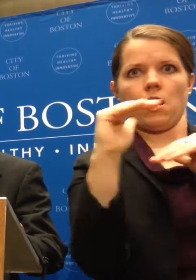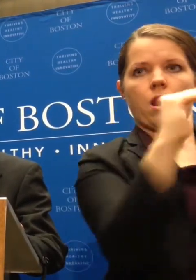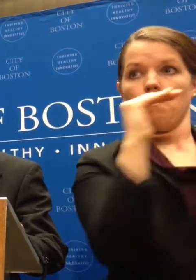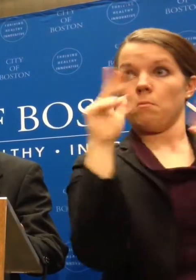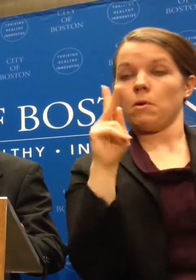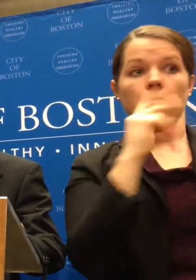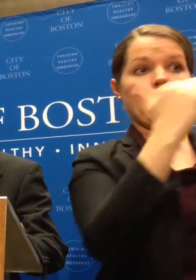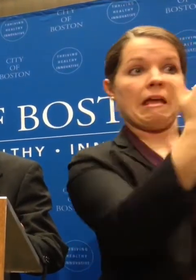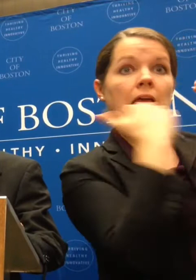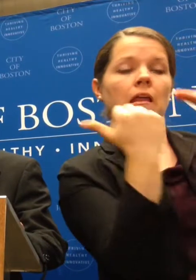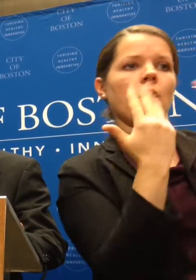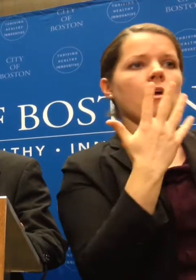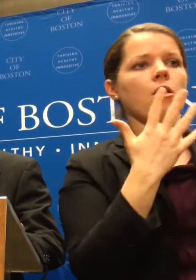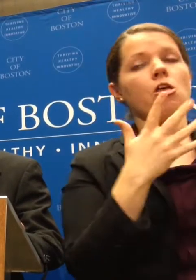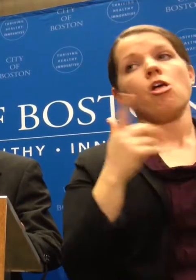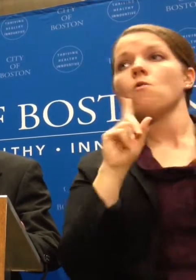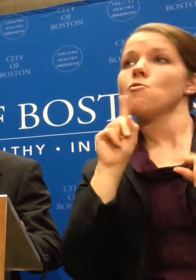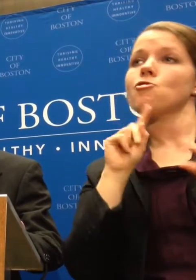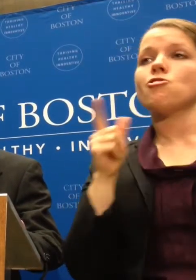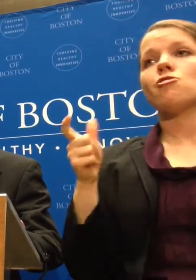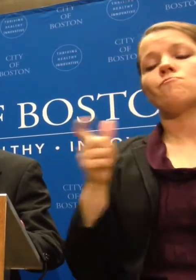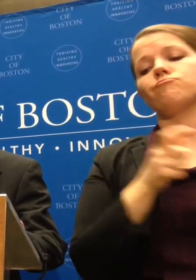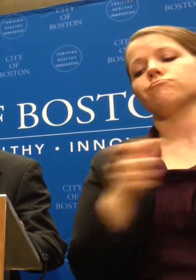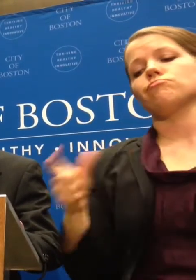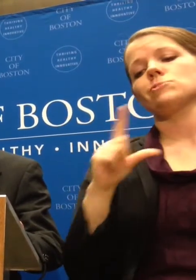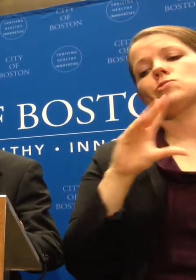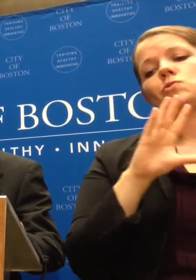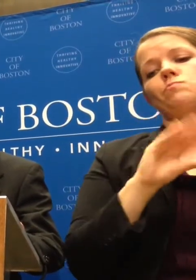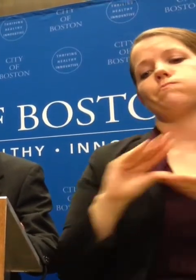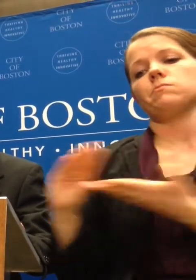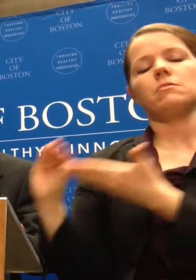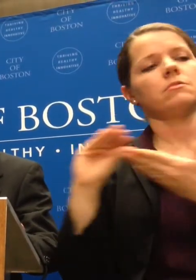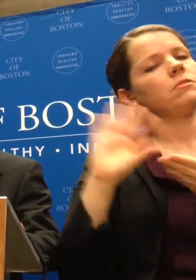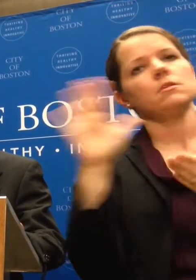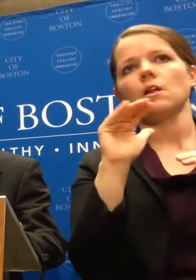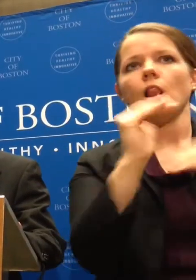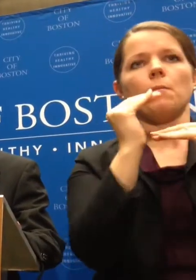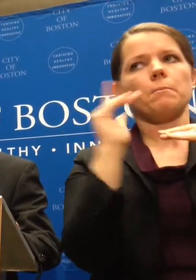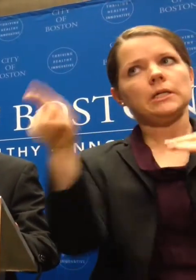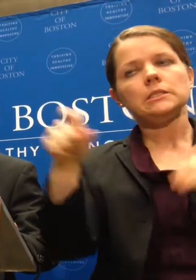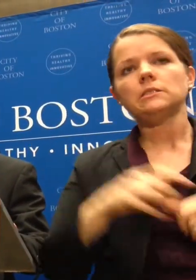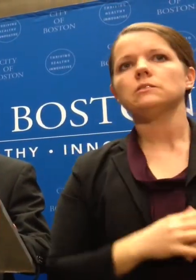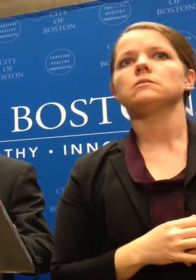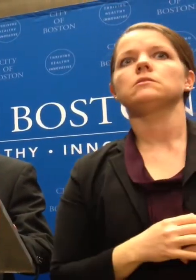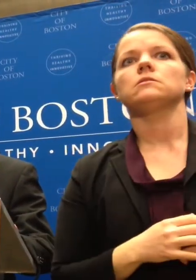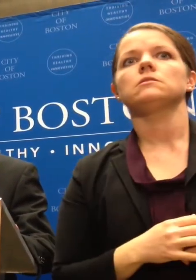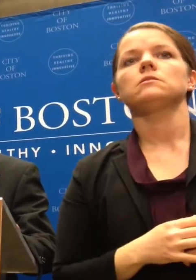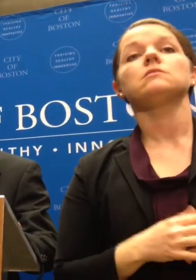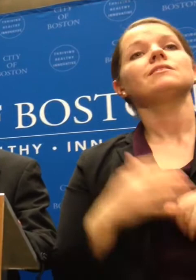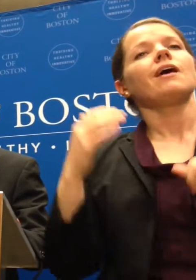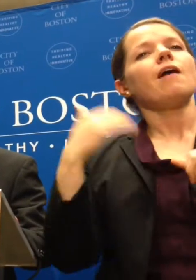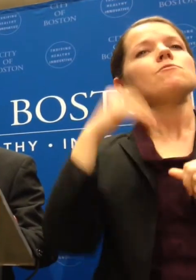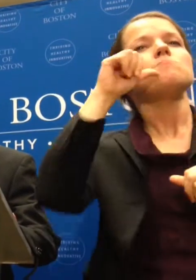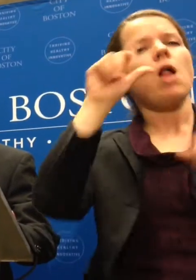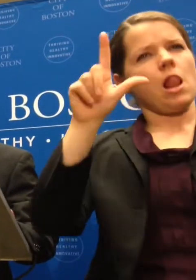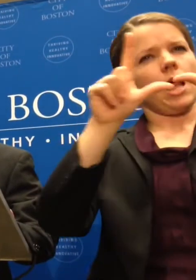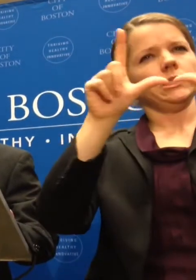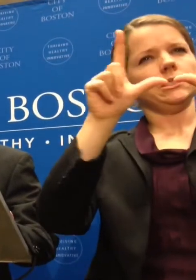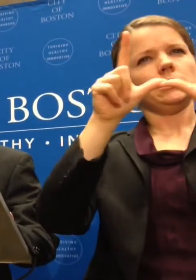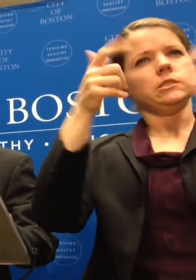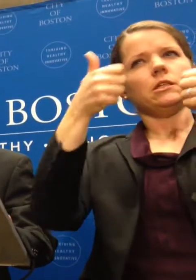we've had some dialogue with the bars. We received a letter from the licensing commission on some of the rules and